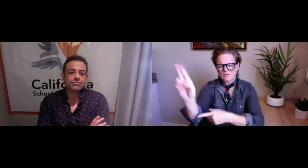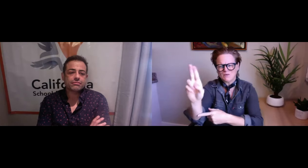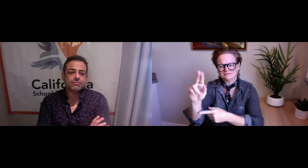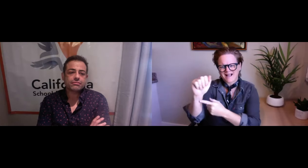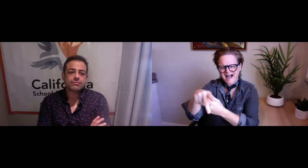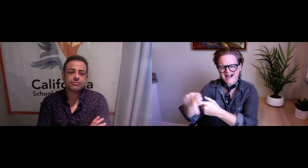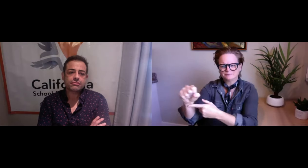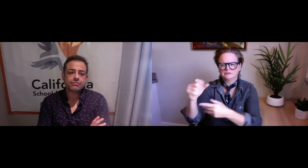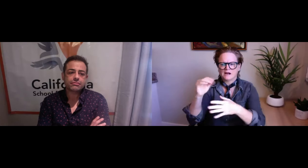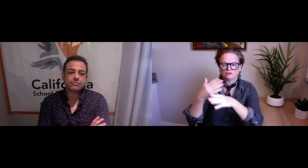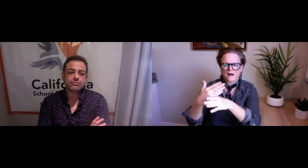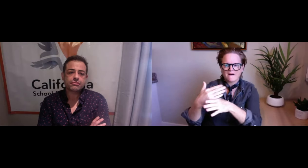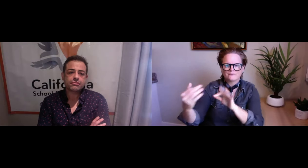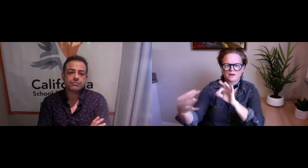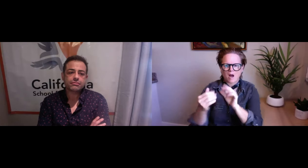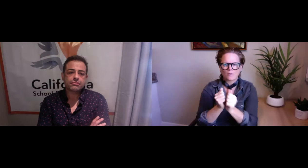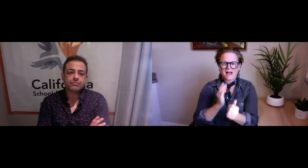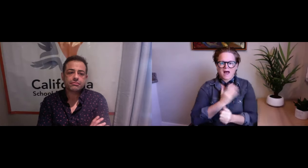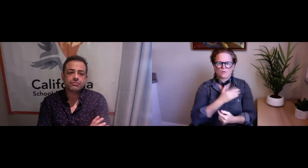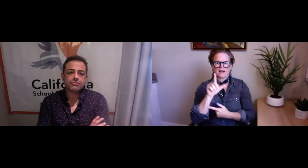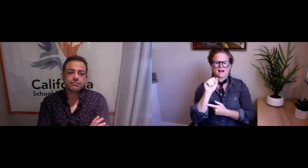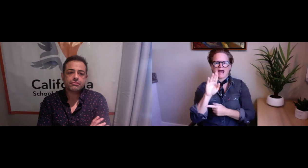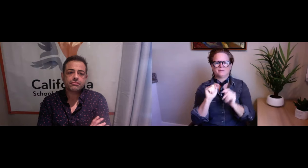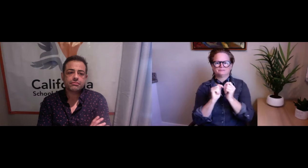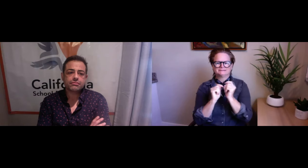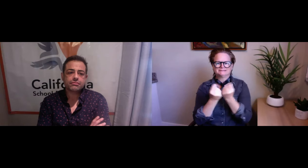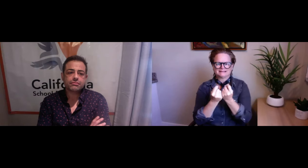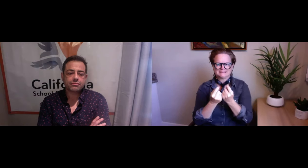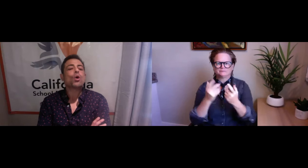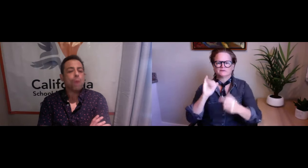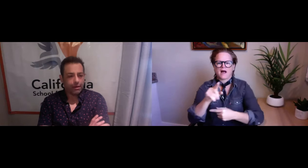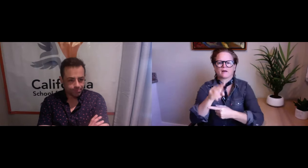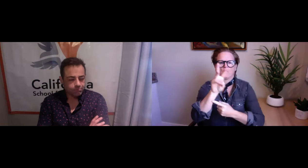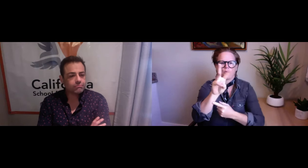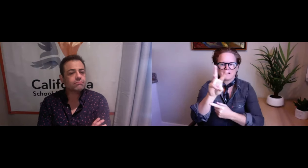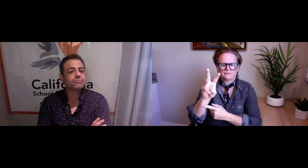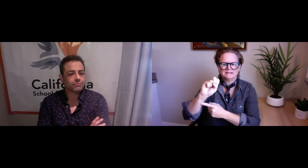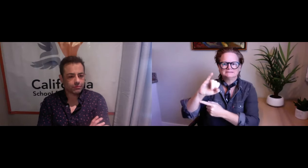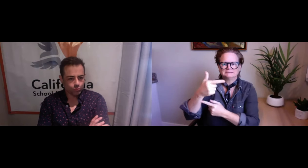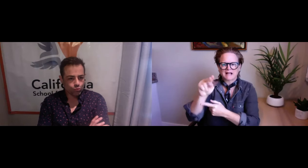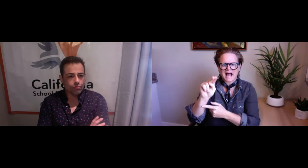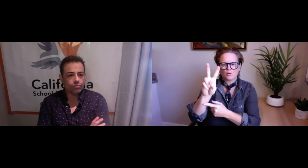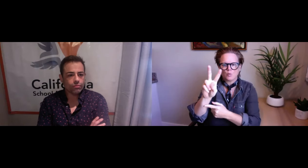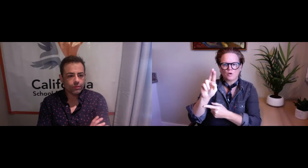to try out the apps and share feedback with our lab team. Our web page is www